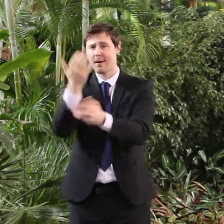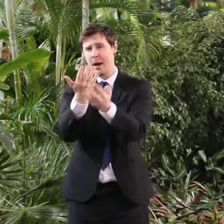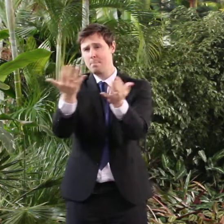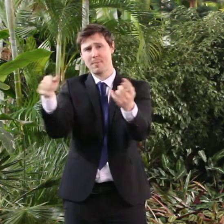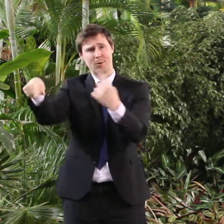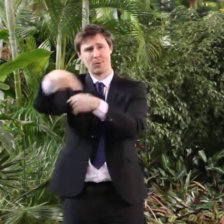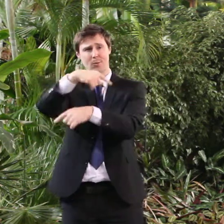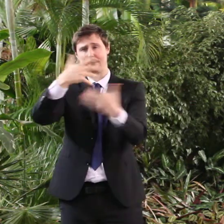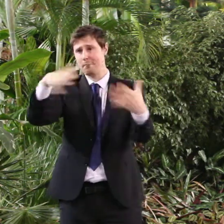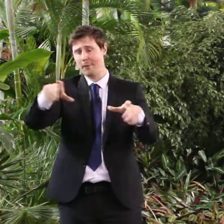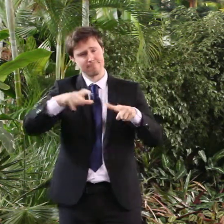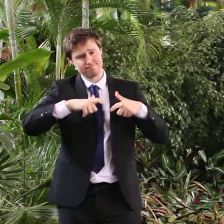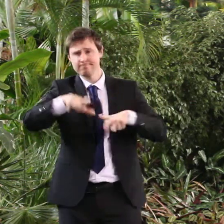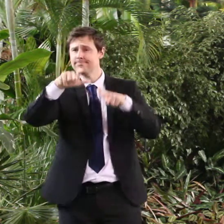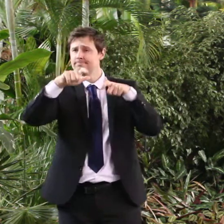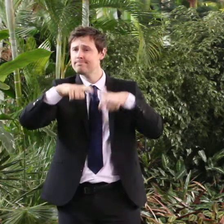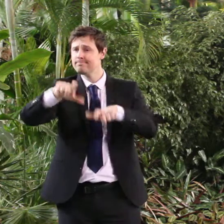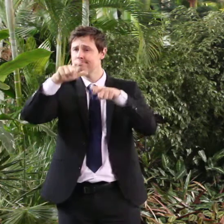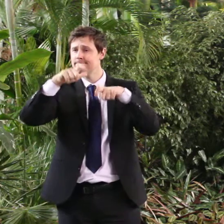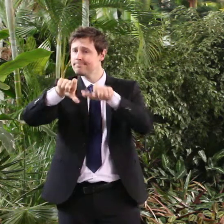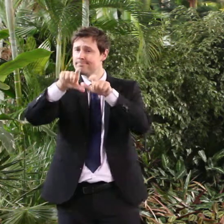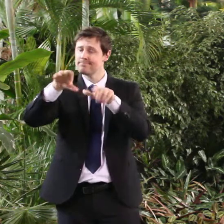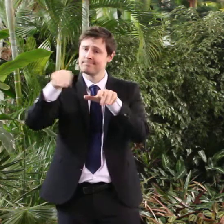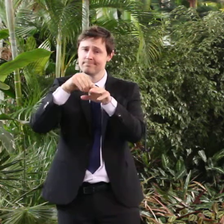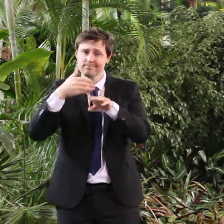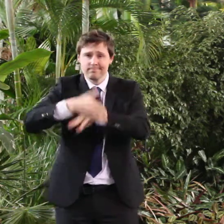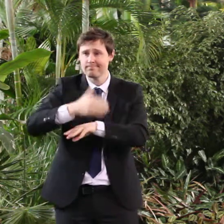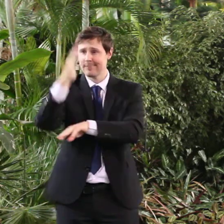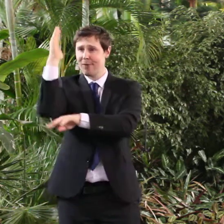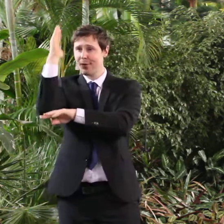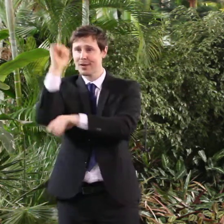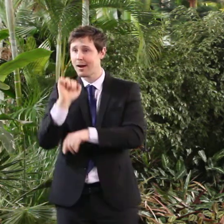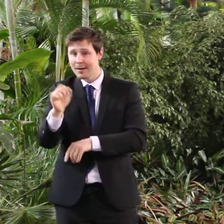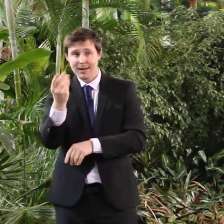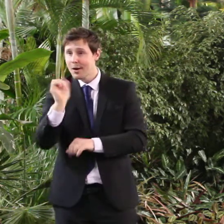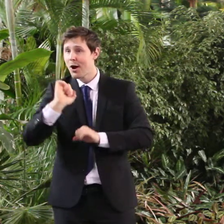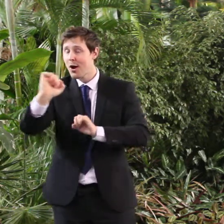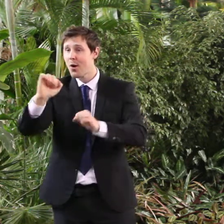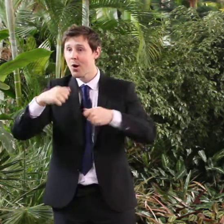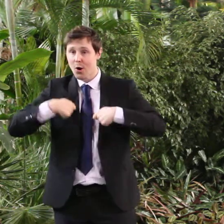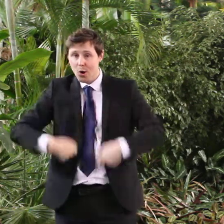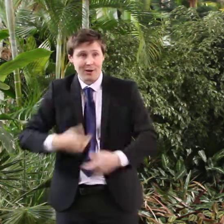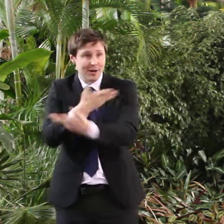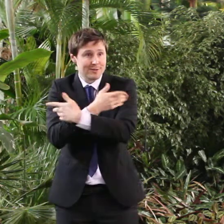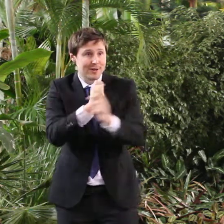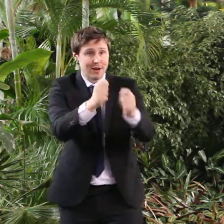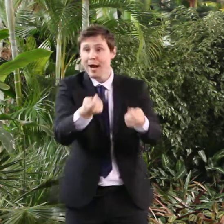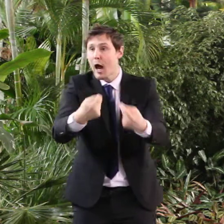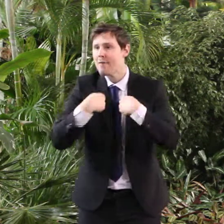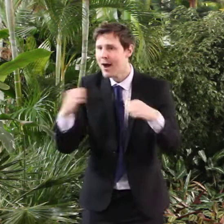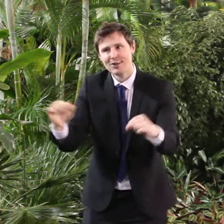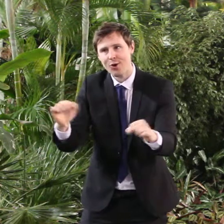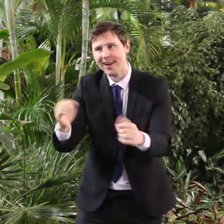since the Games. You've still got your uniforms, some of you. My notes, you haven't handed them back.